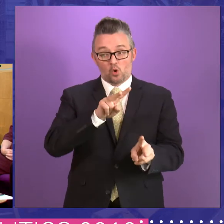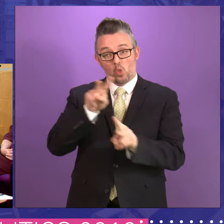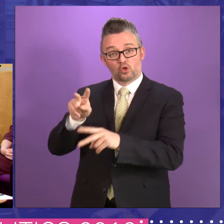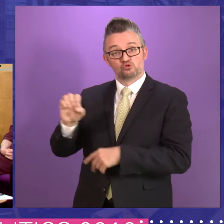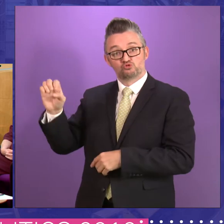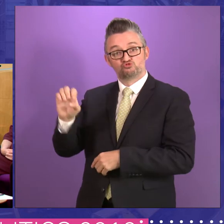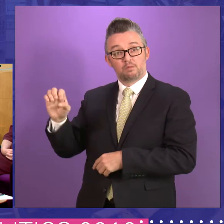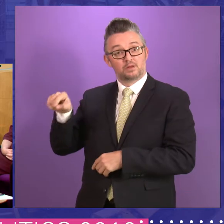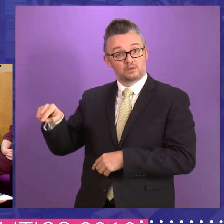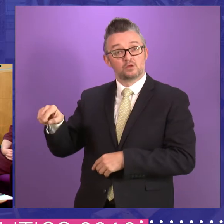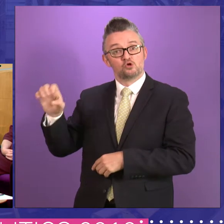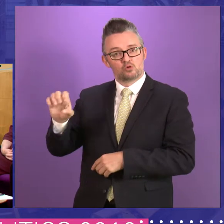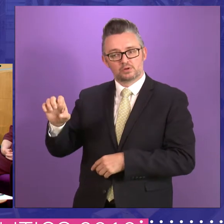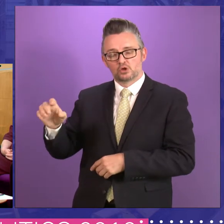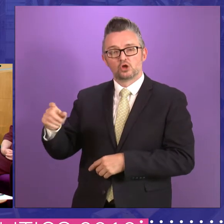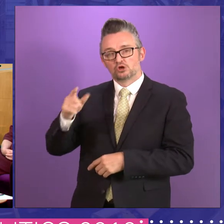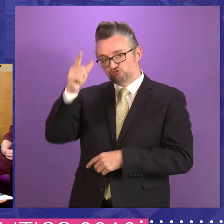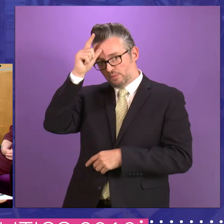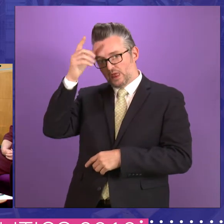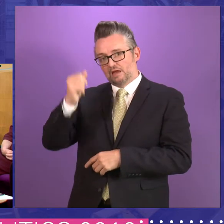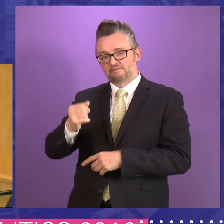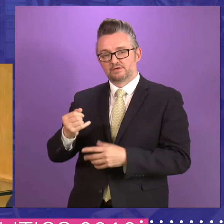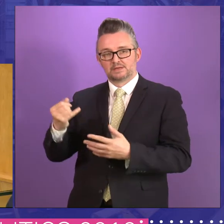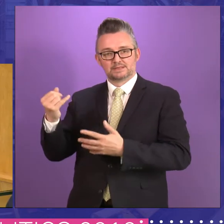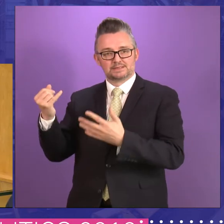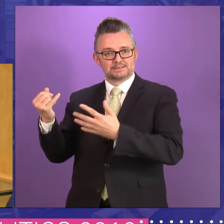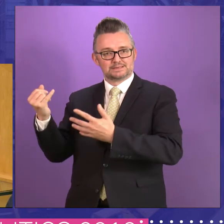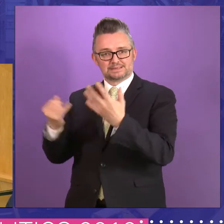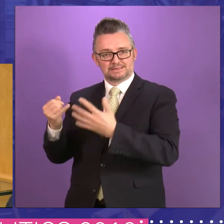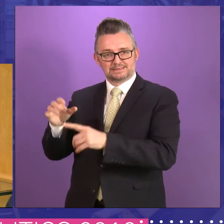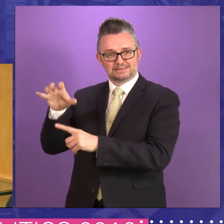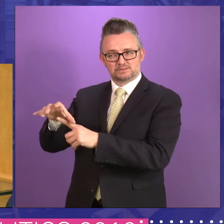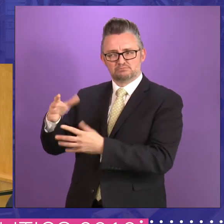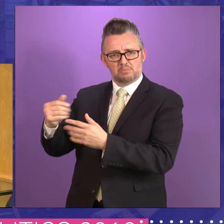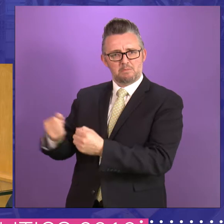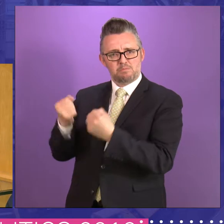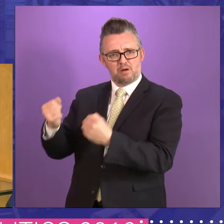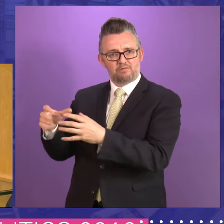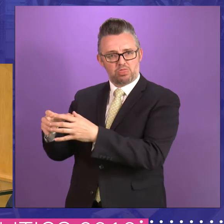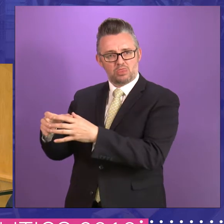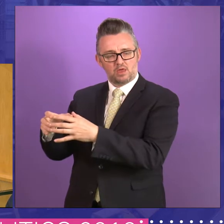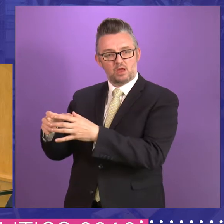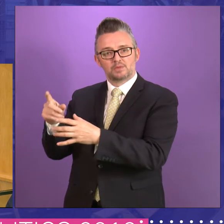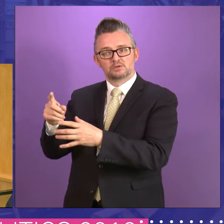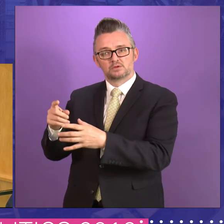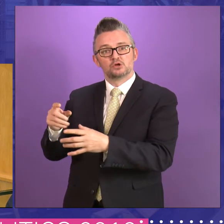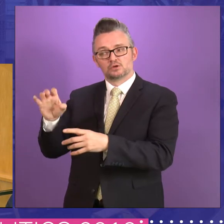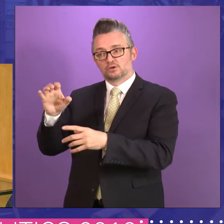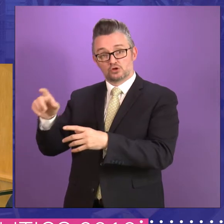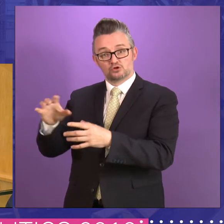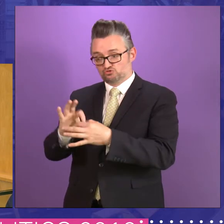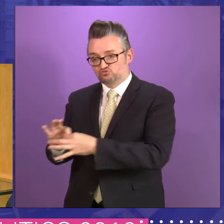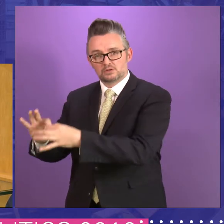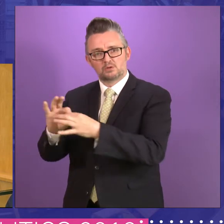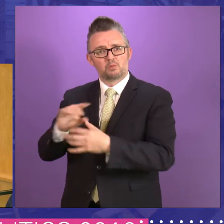there's a great mix of Germany with 16 landers who are relatively powerful, but it's still a very united country. mean, they're united